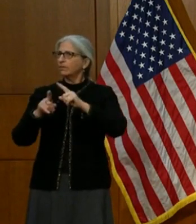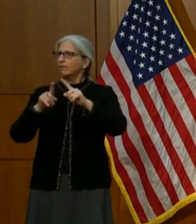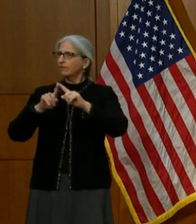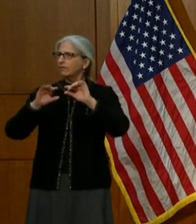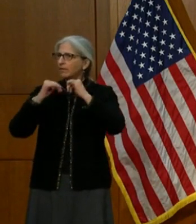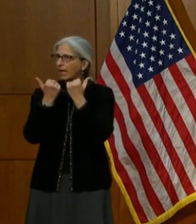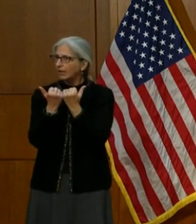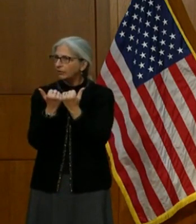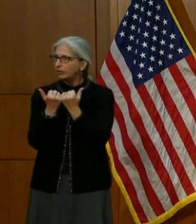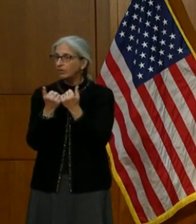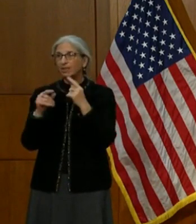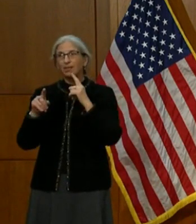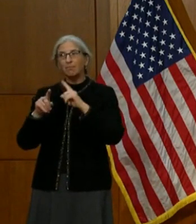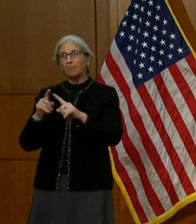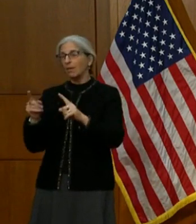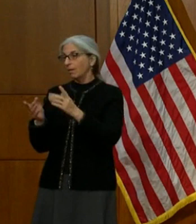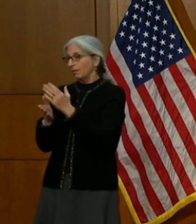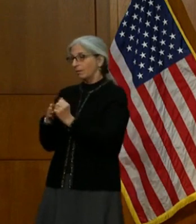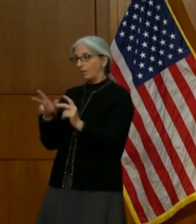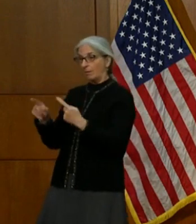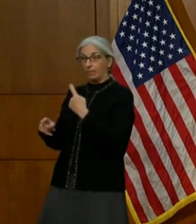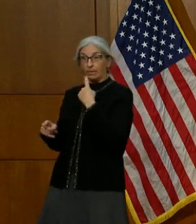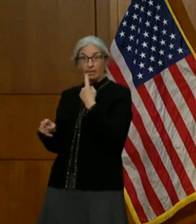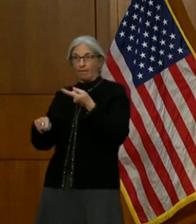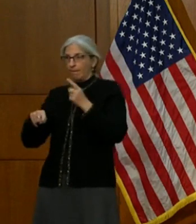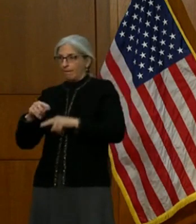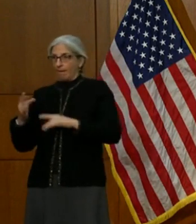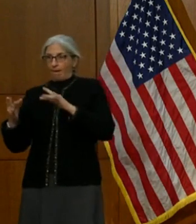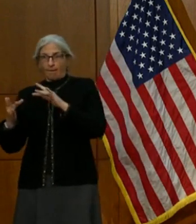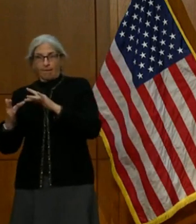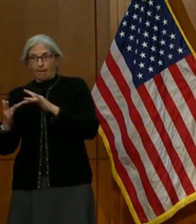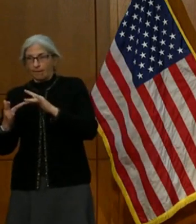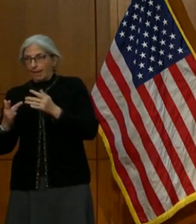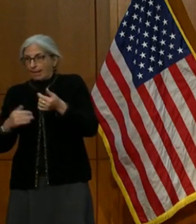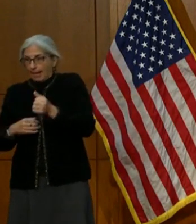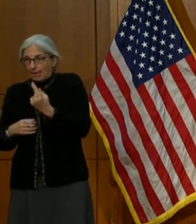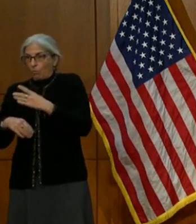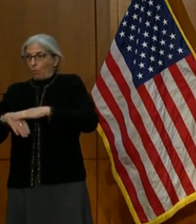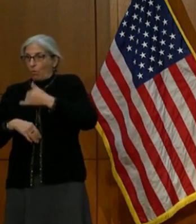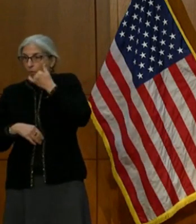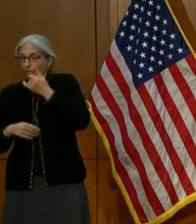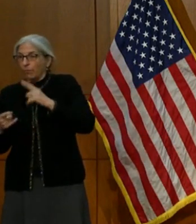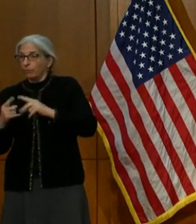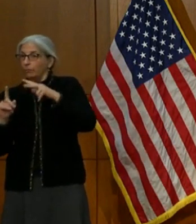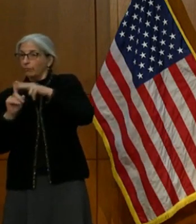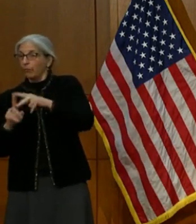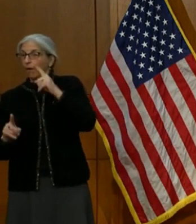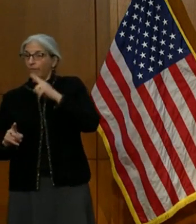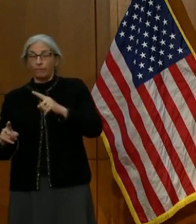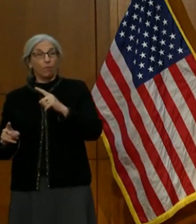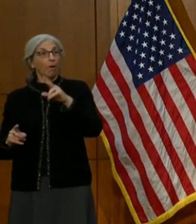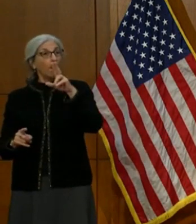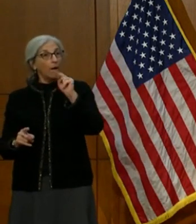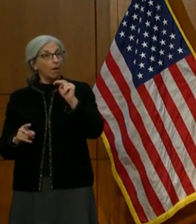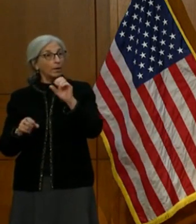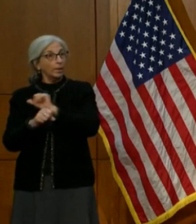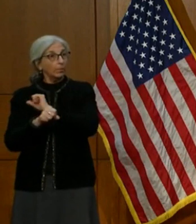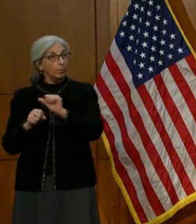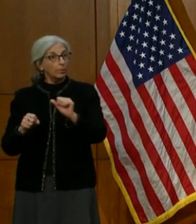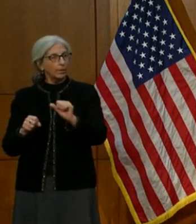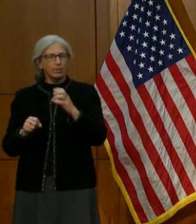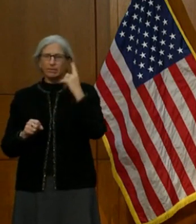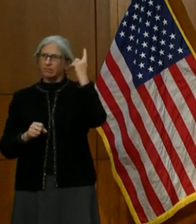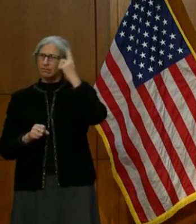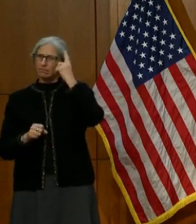can't get to a human being on the phone to file for their unemployment. They can't get calls back. So people are wondering, why